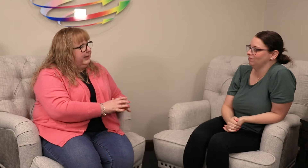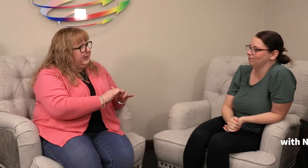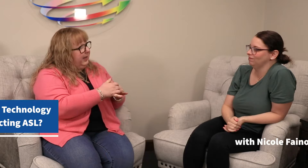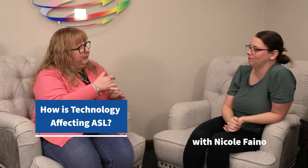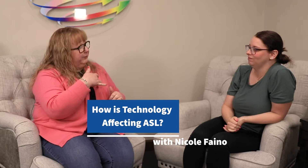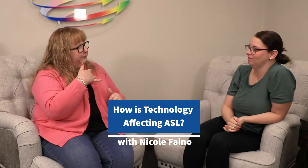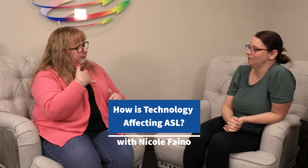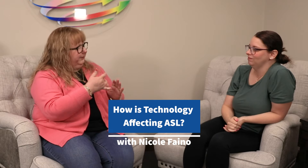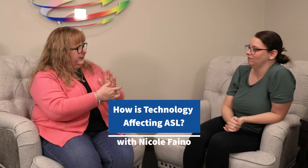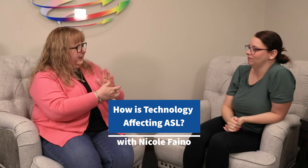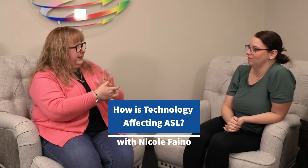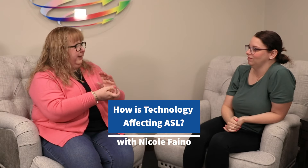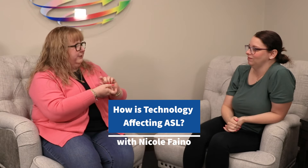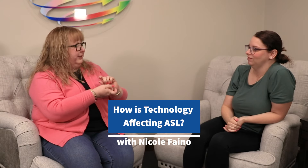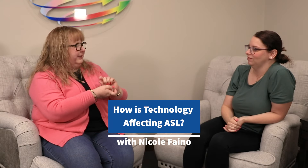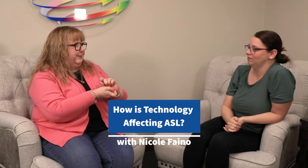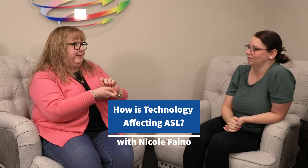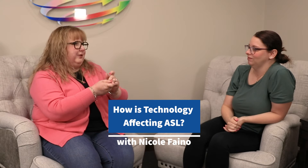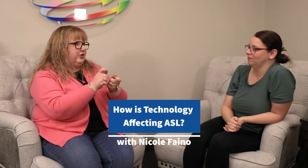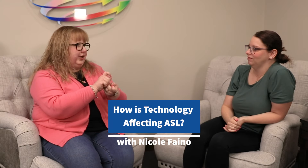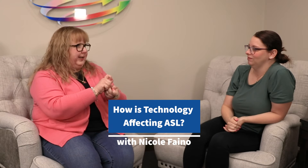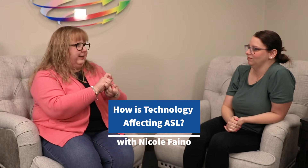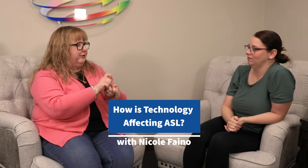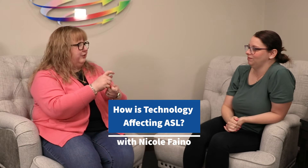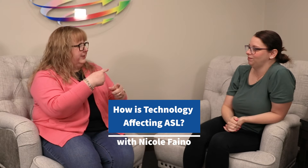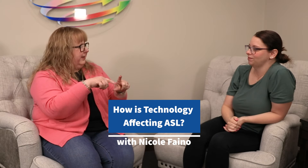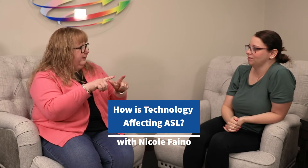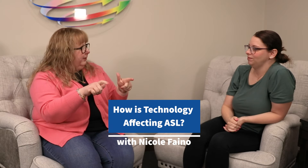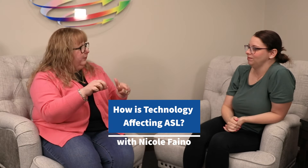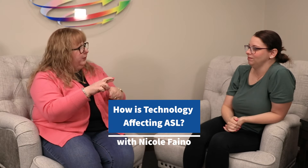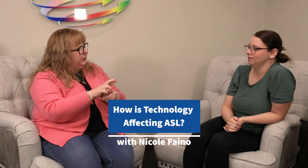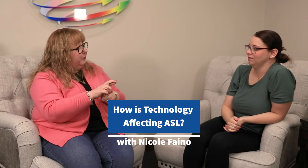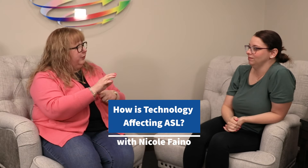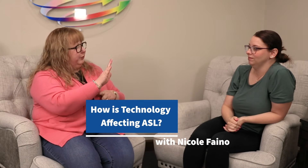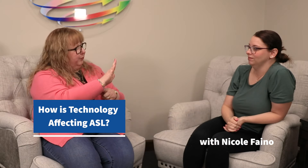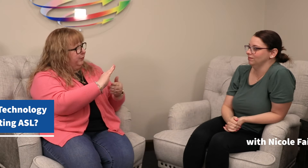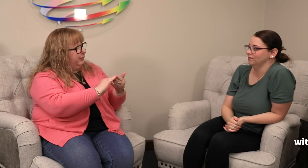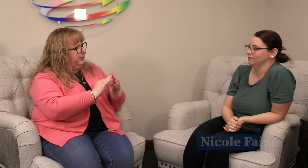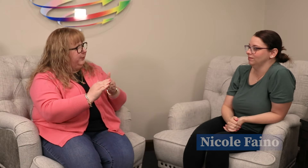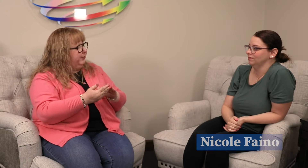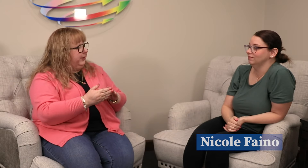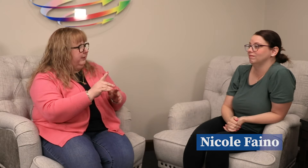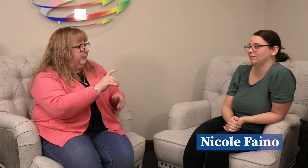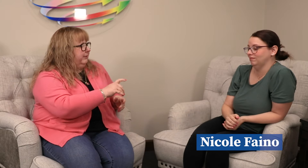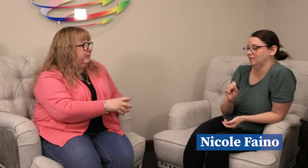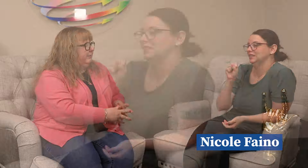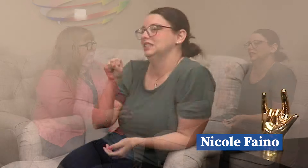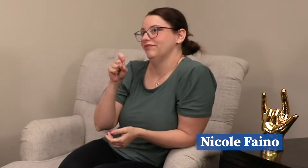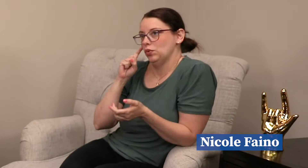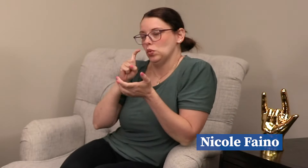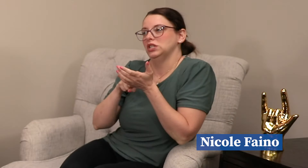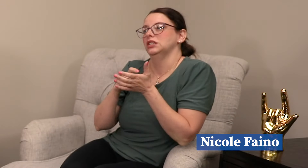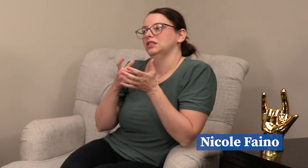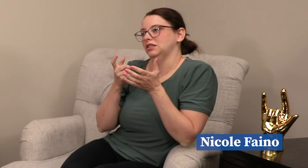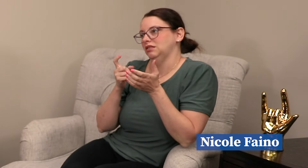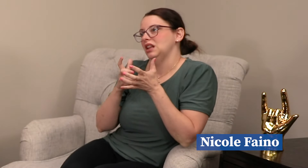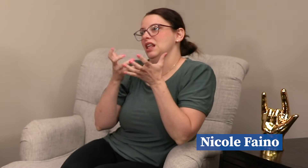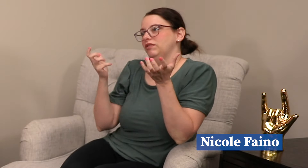How do you feel that technology has maybe changed sign language or your community? Oh, yeah,